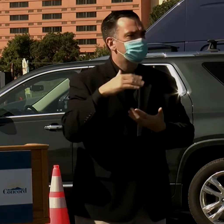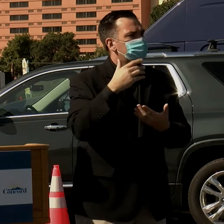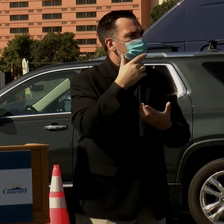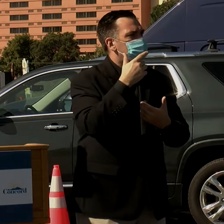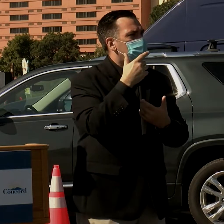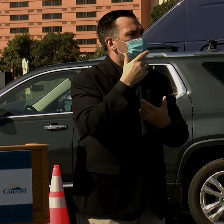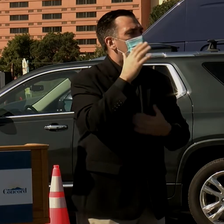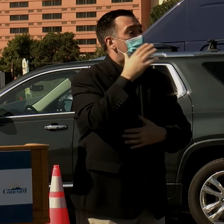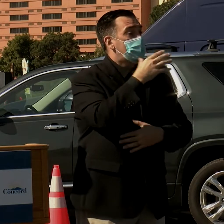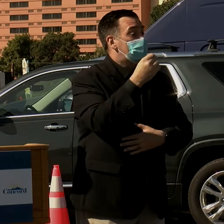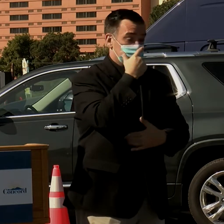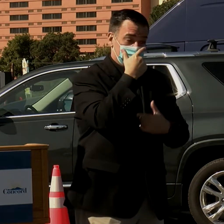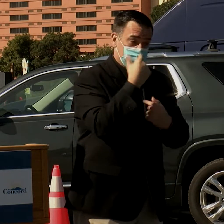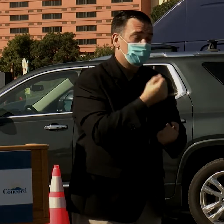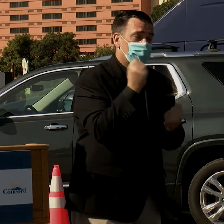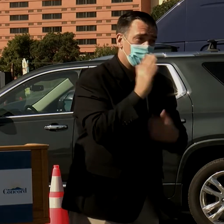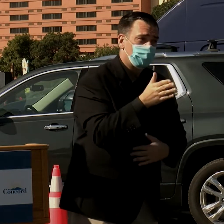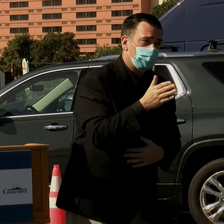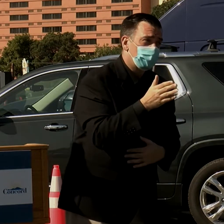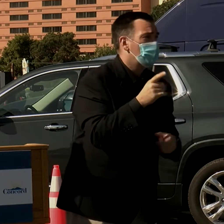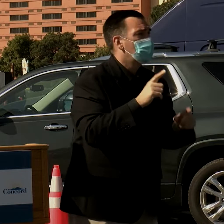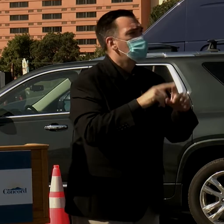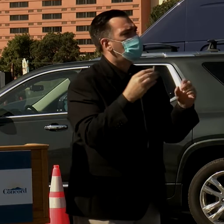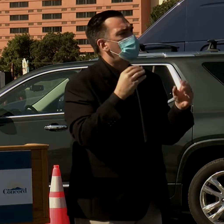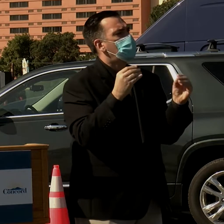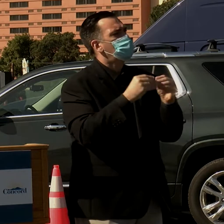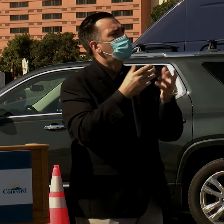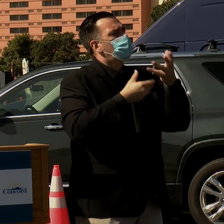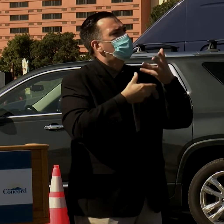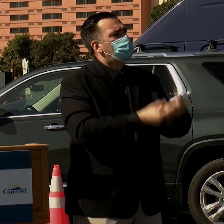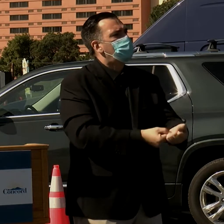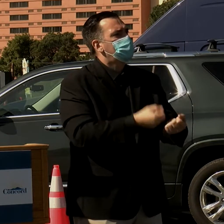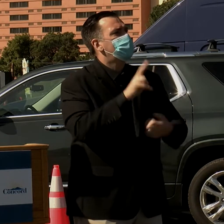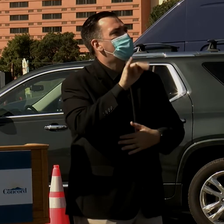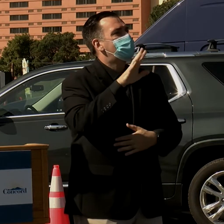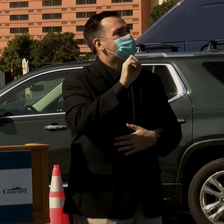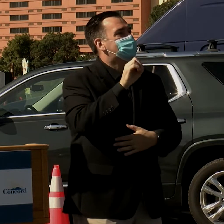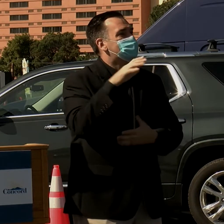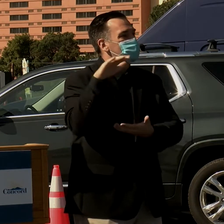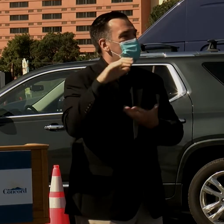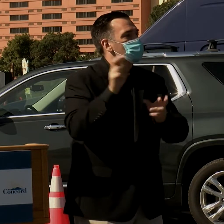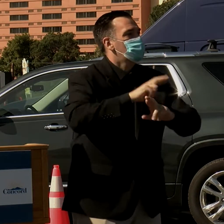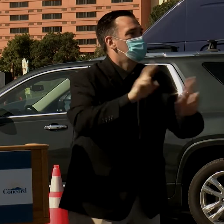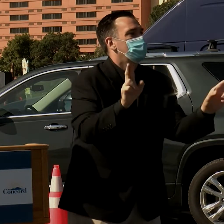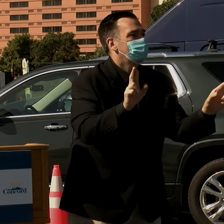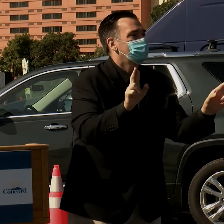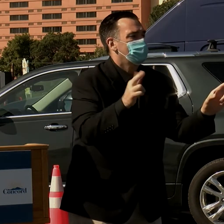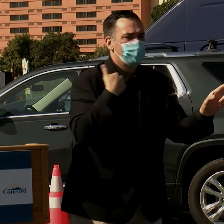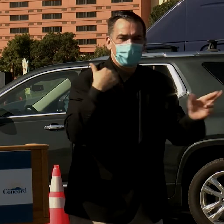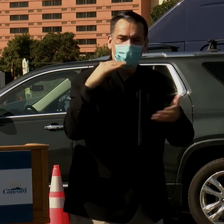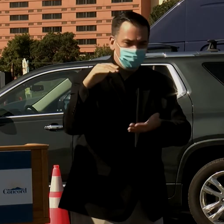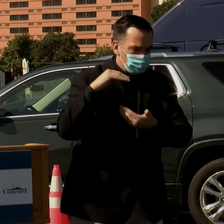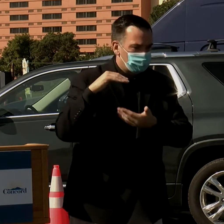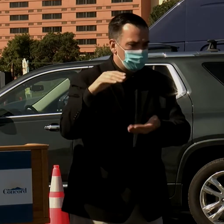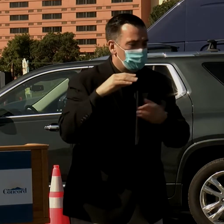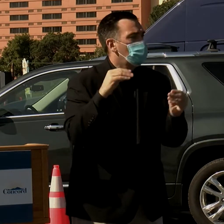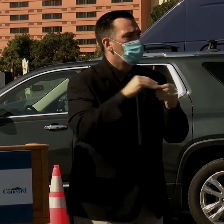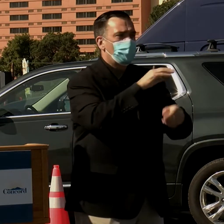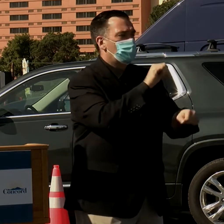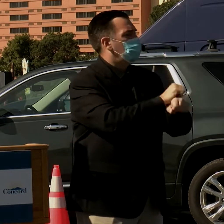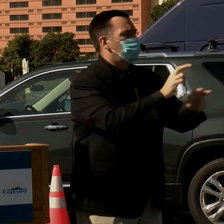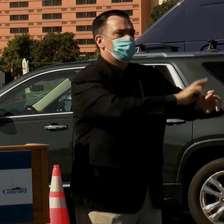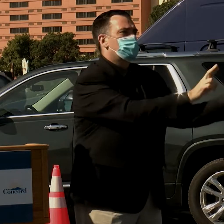but we also knew that we had more confidence in our vaccine supply coming through that we'll be able to have more and more appointments.